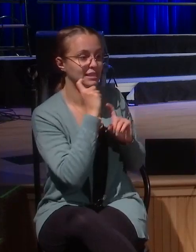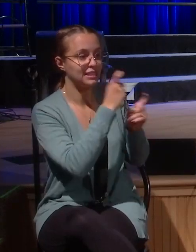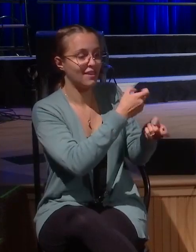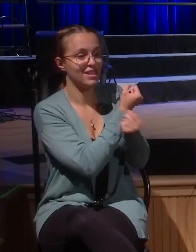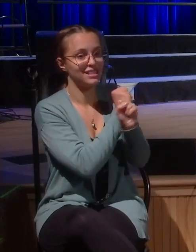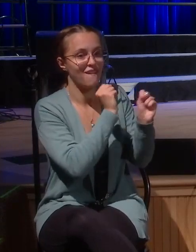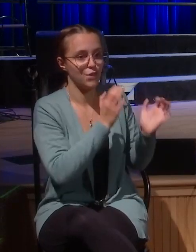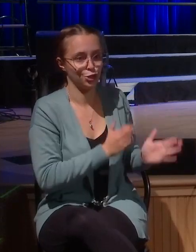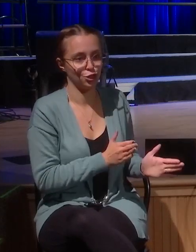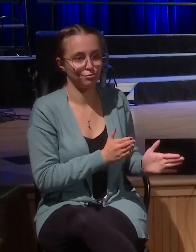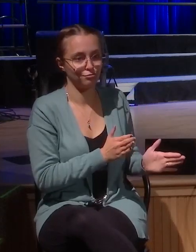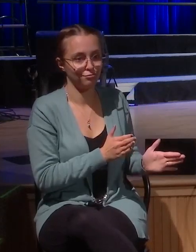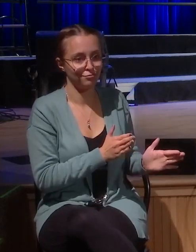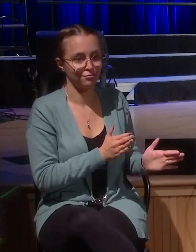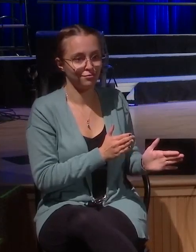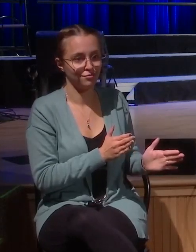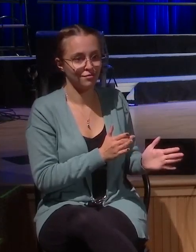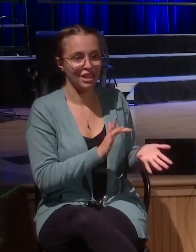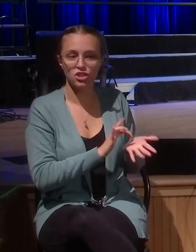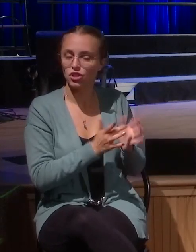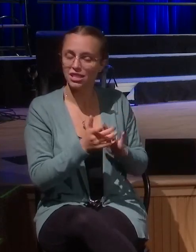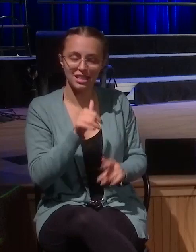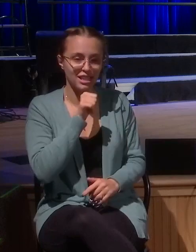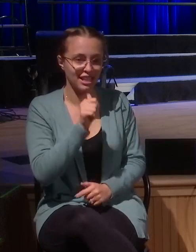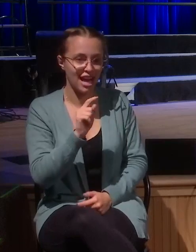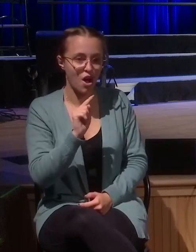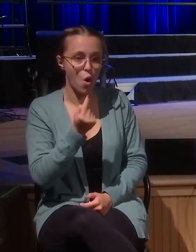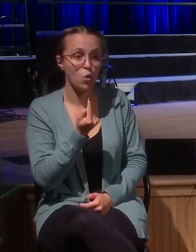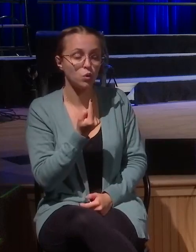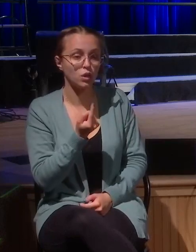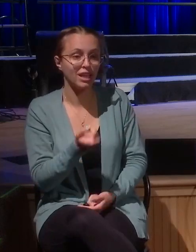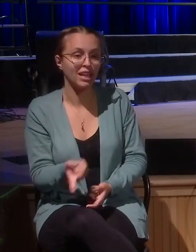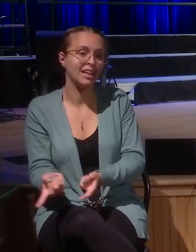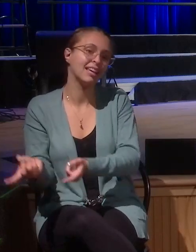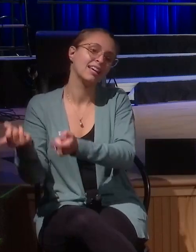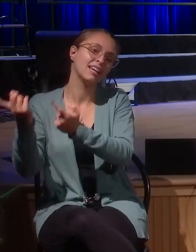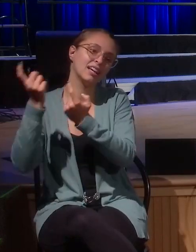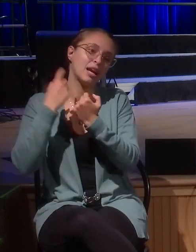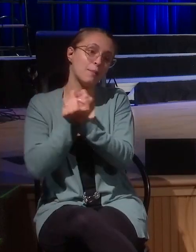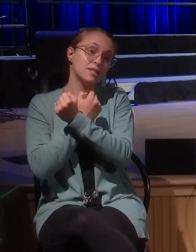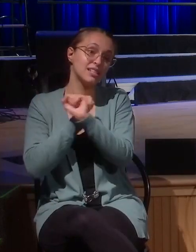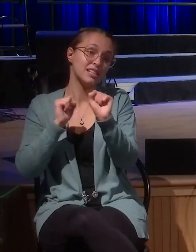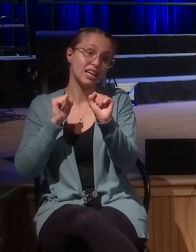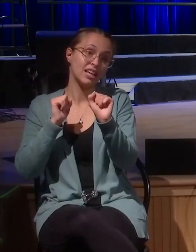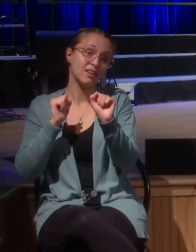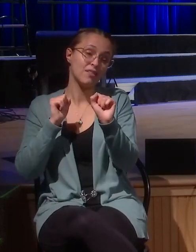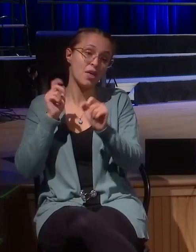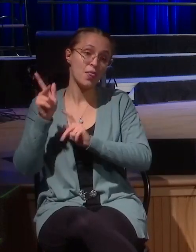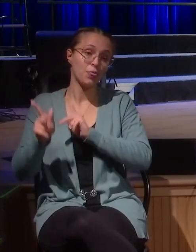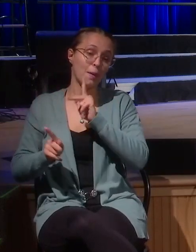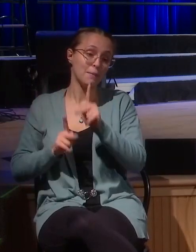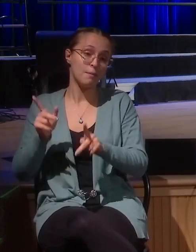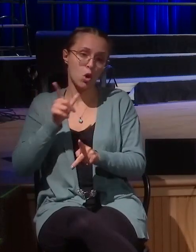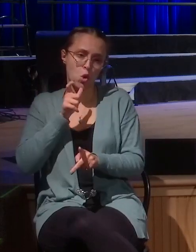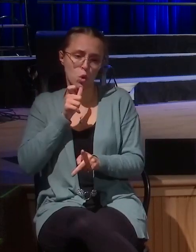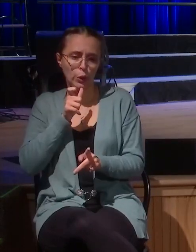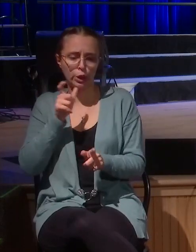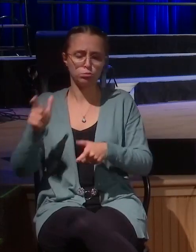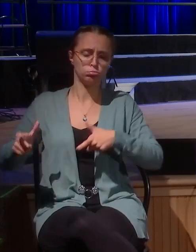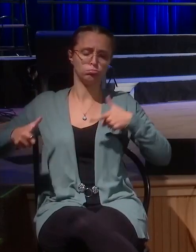didn't come just to save the people that already had it all together but came to seek and to save the lost. This whole story so far is